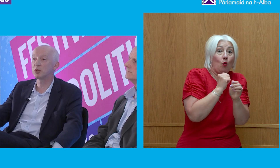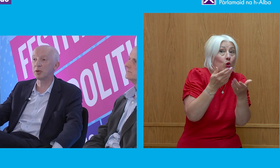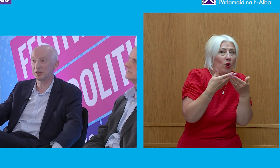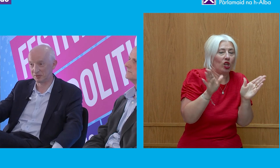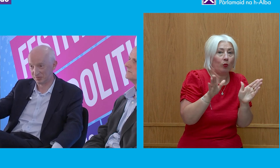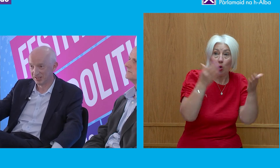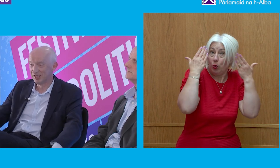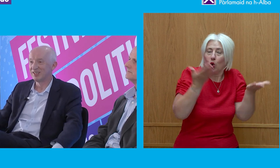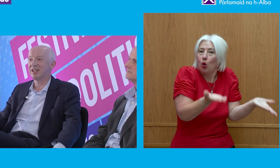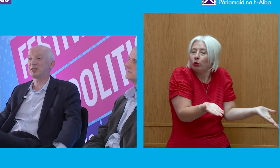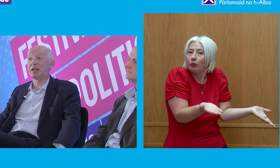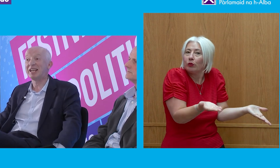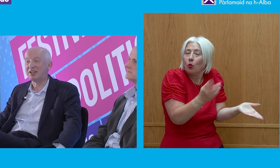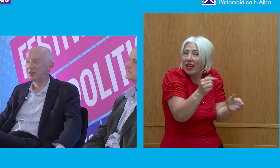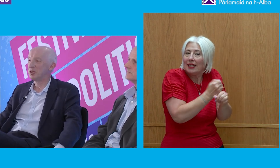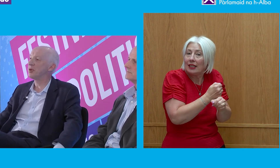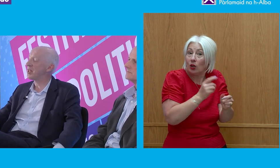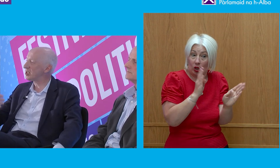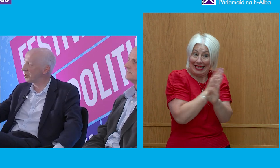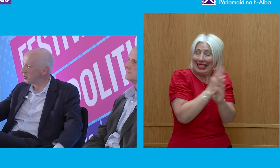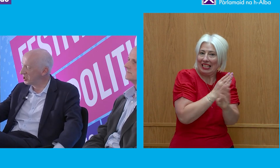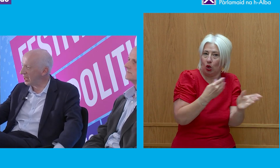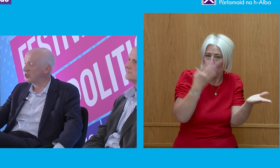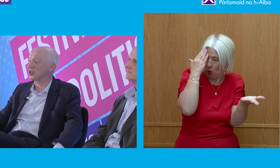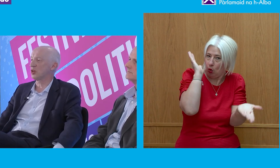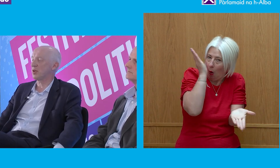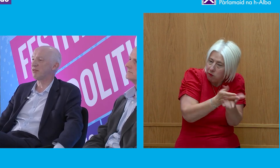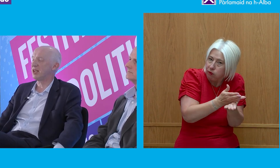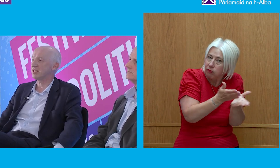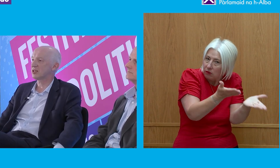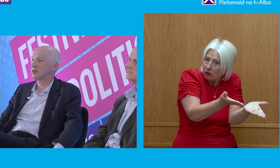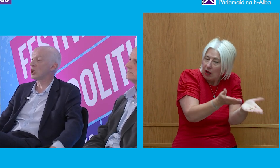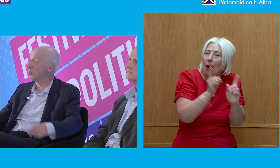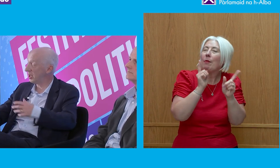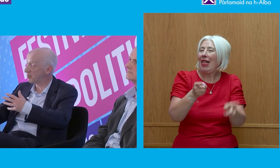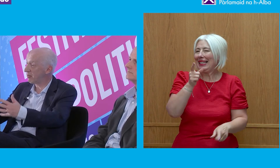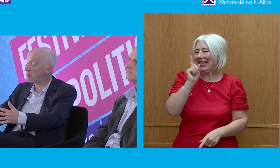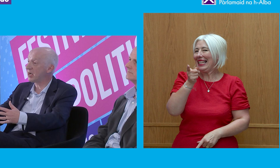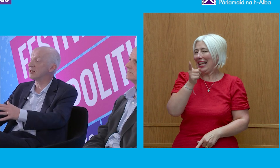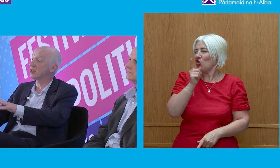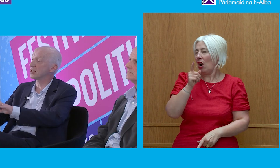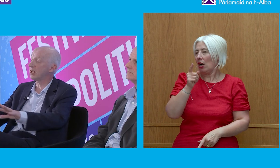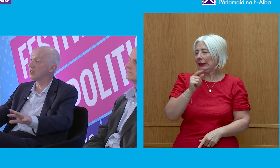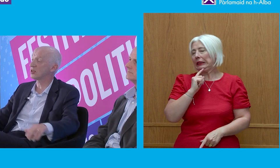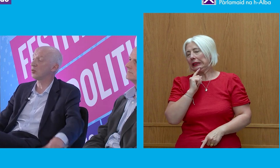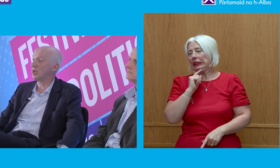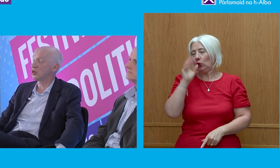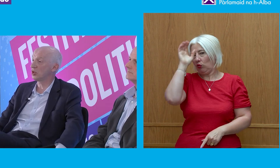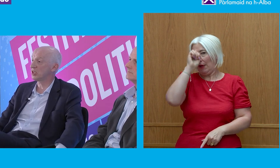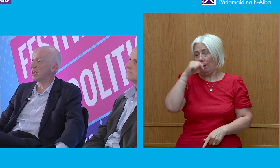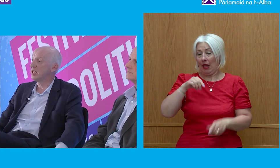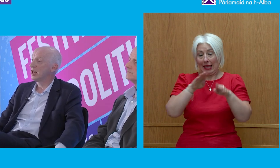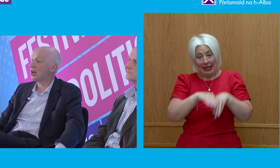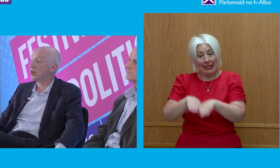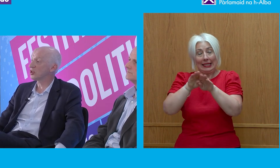we don't know, do we? Because that's been hidden. But that's one of those dangers that we face. So let's bear in mind that the standards that we